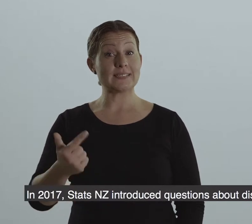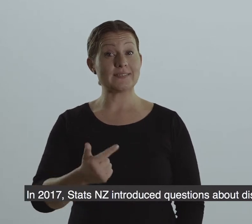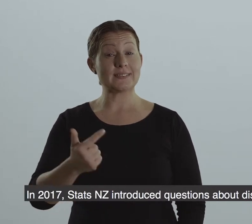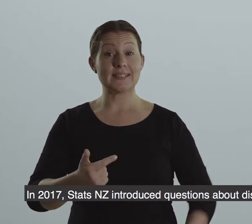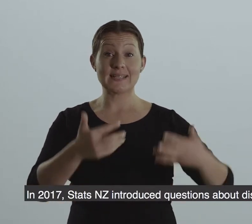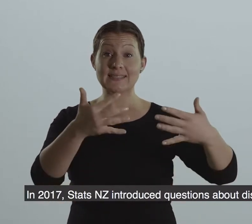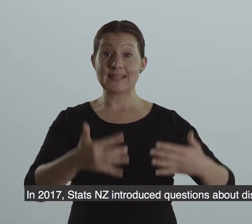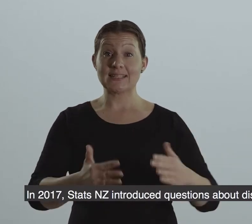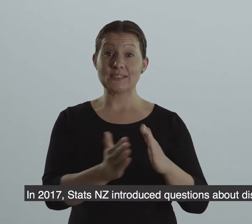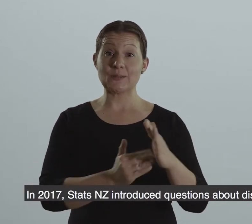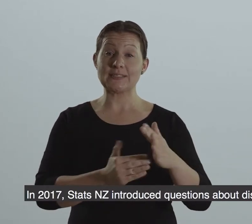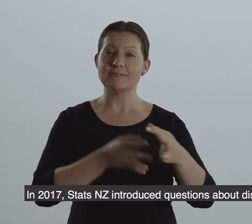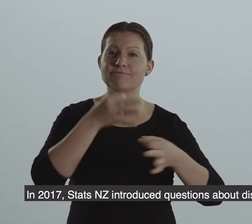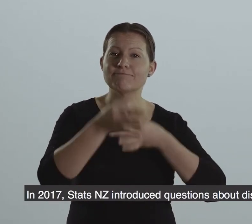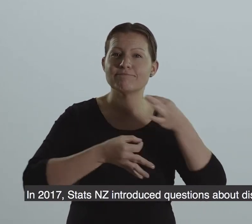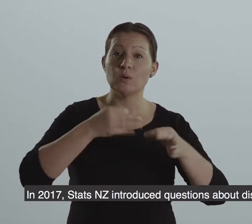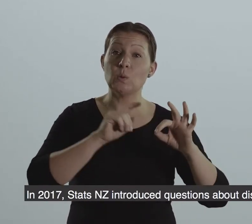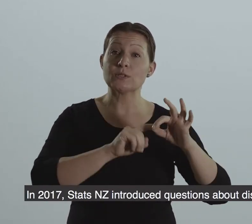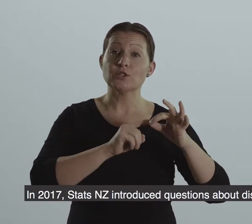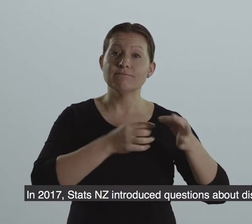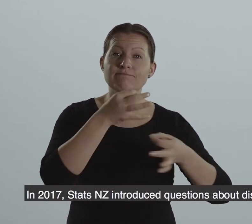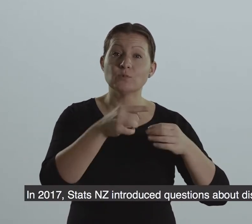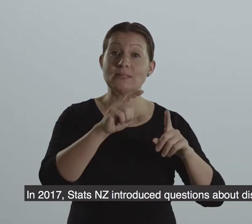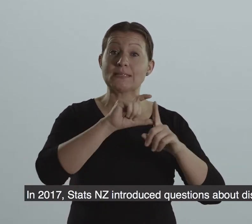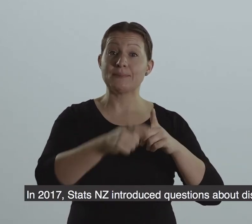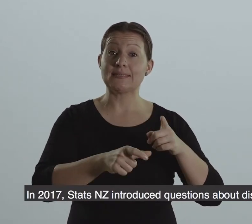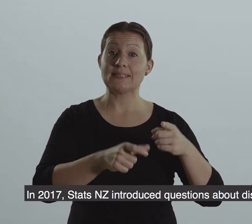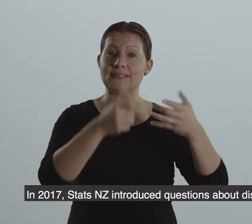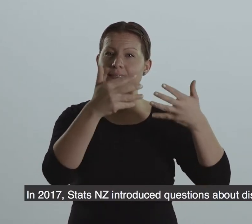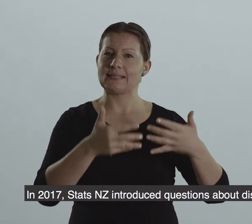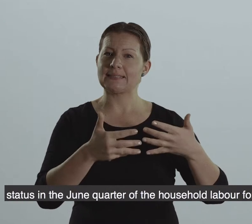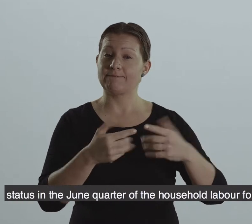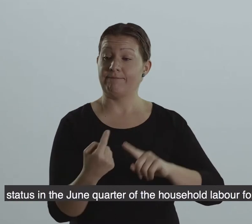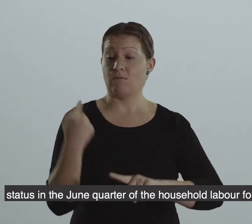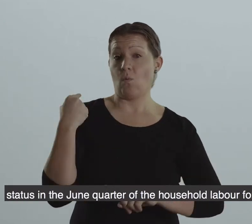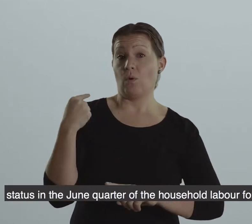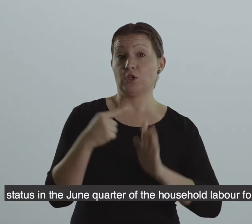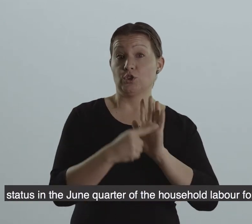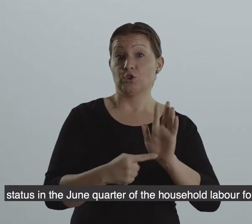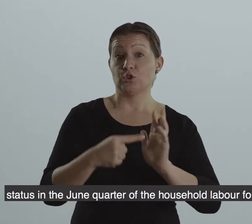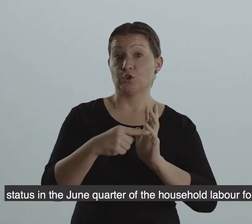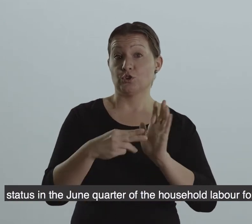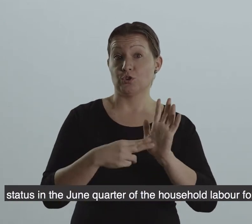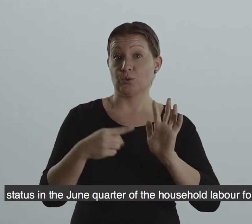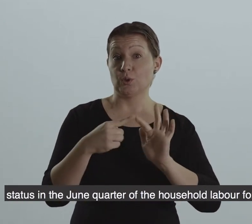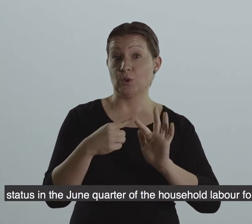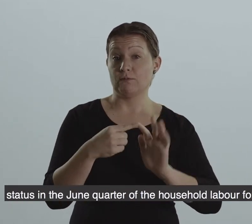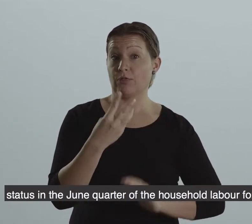In 2017, Statistics New Zealand introduced questions about disability status in the